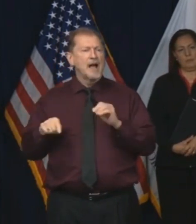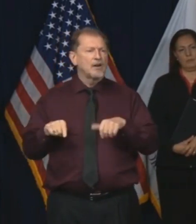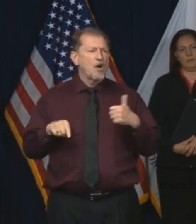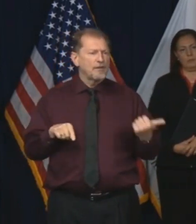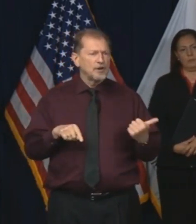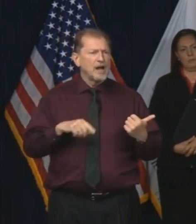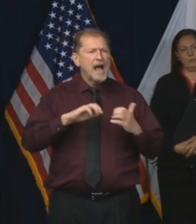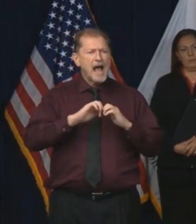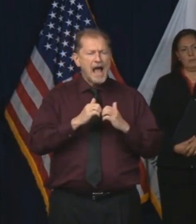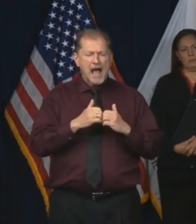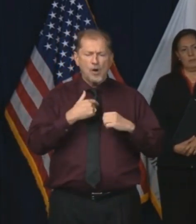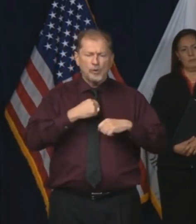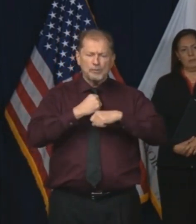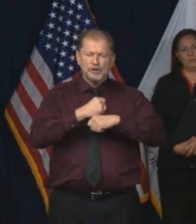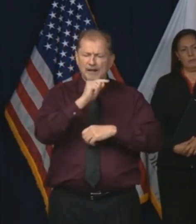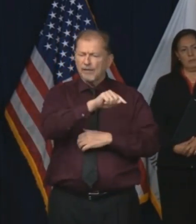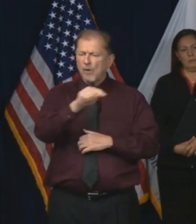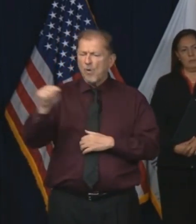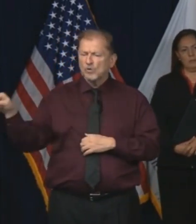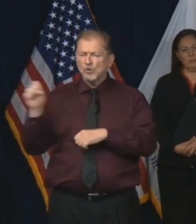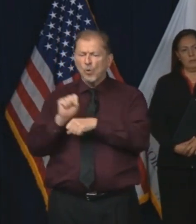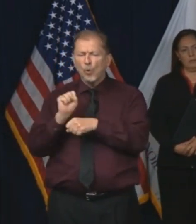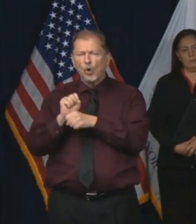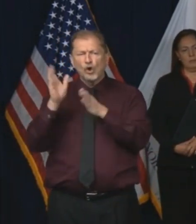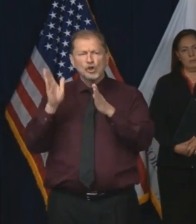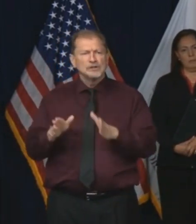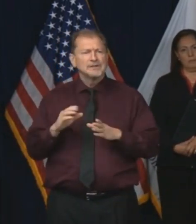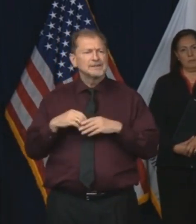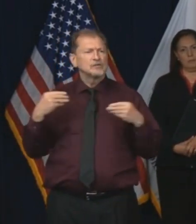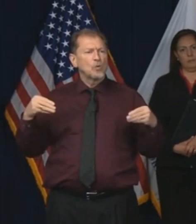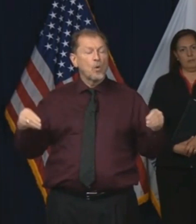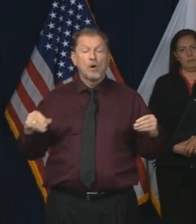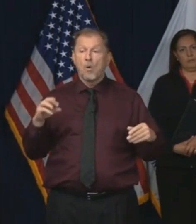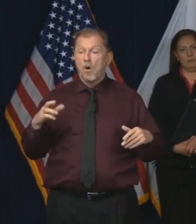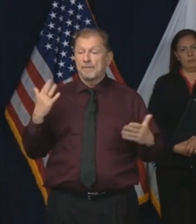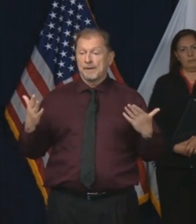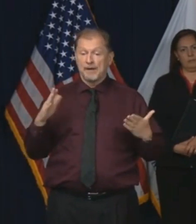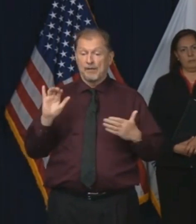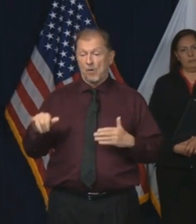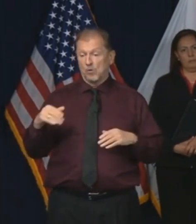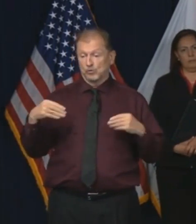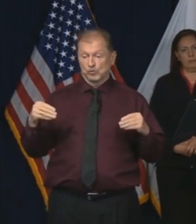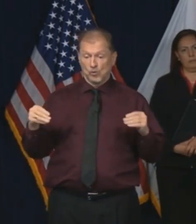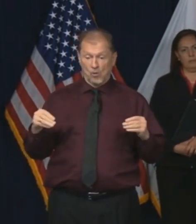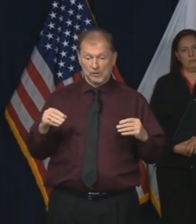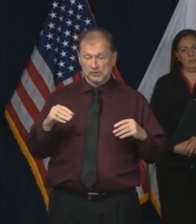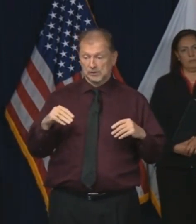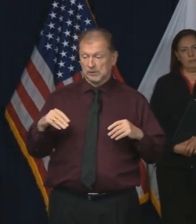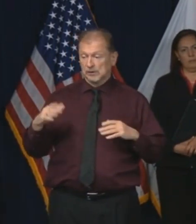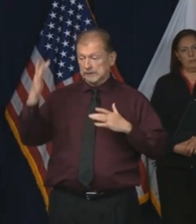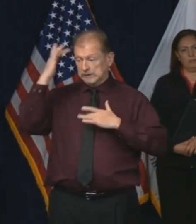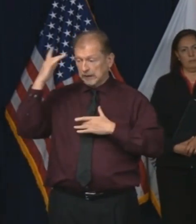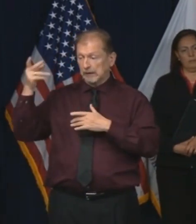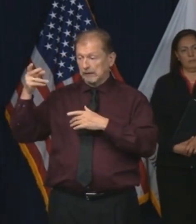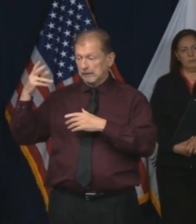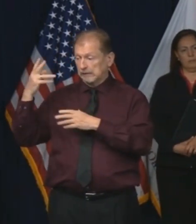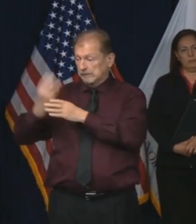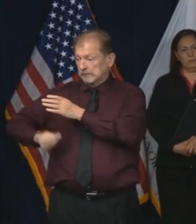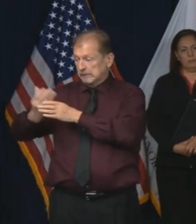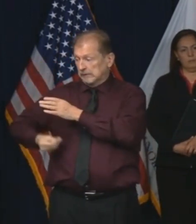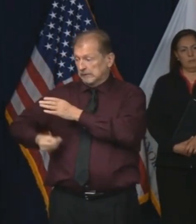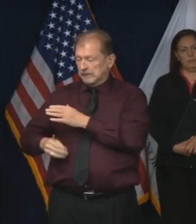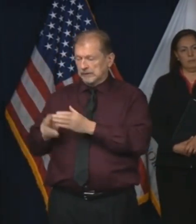one, further protect these employees, and two, also prepare for a scenario where staffing at these stores may be an issue due to sick calls?